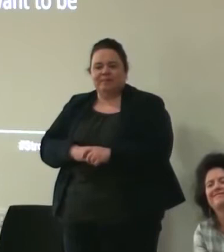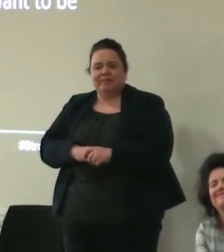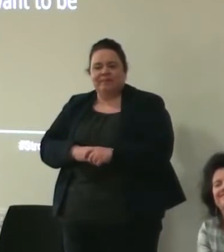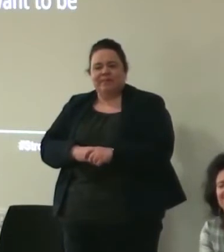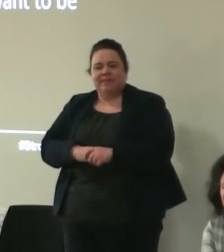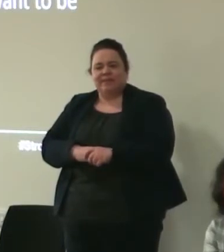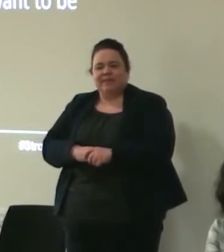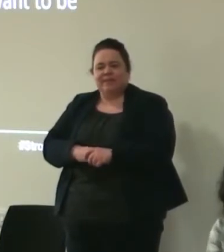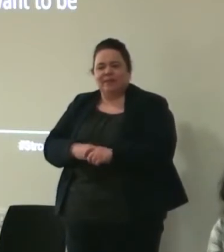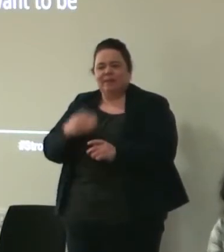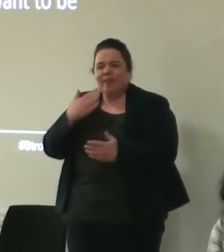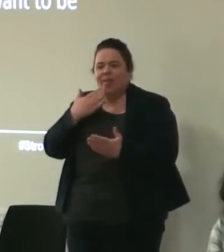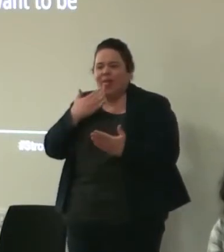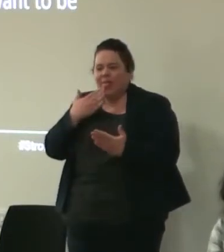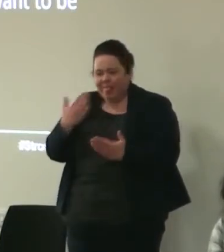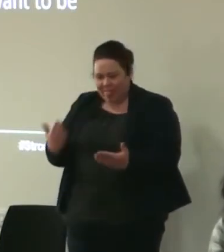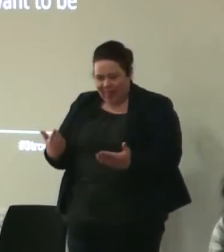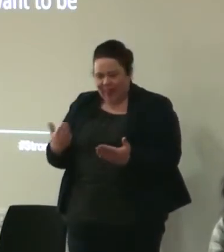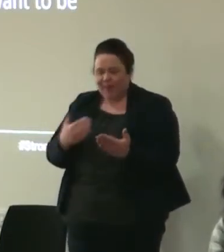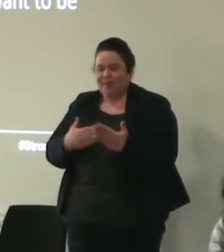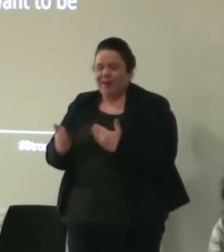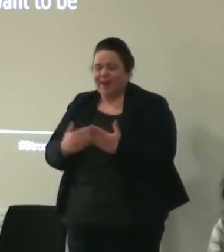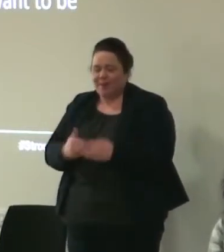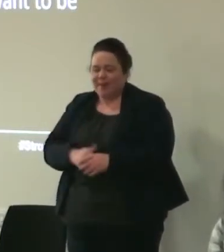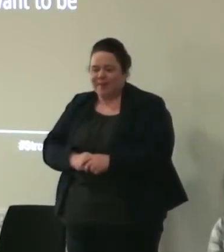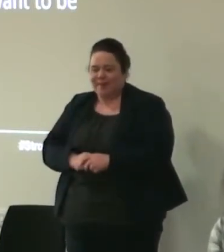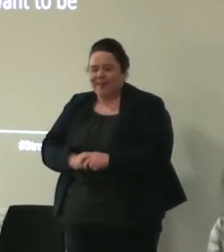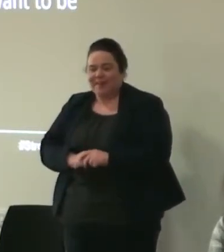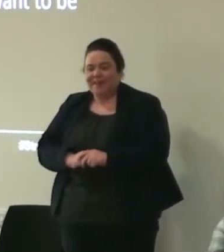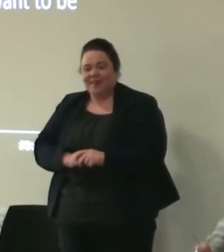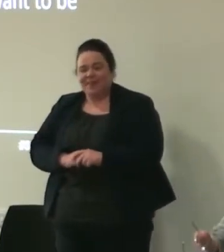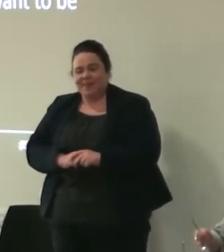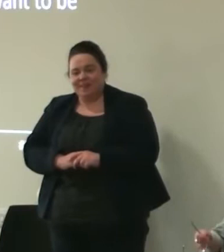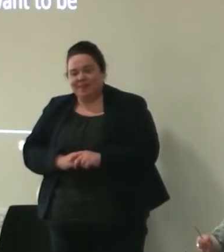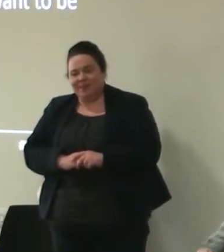thank you anyway thank you thank you